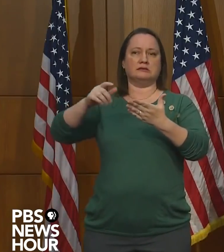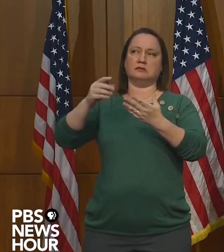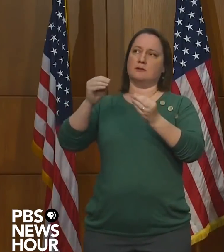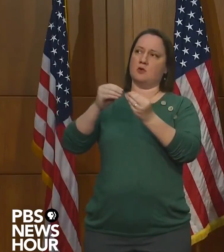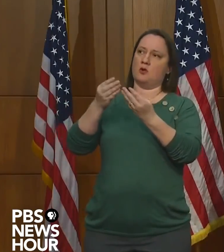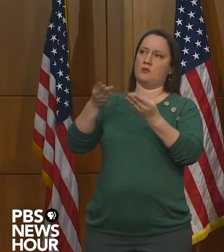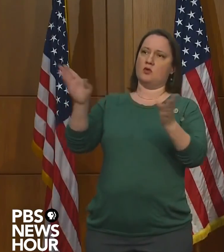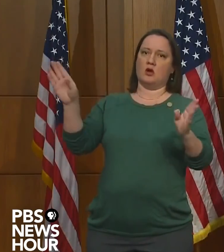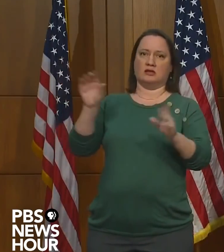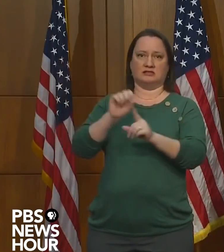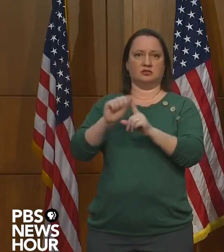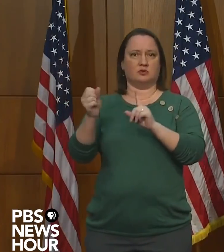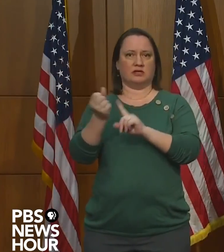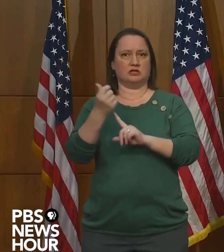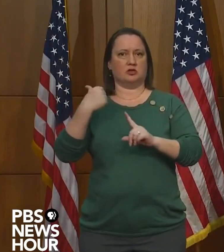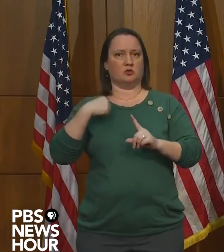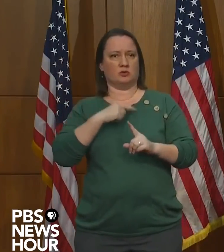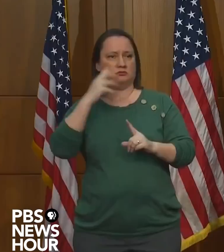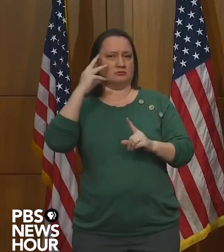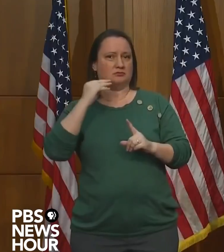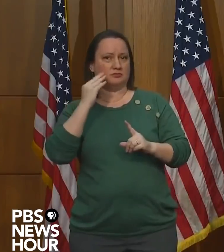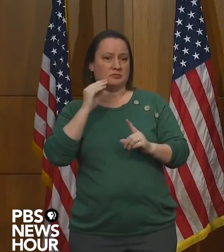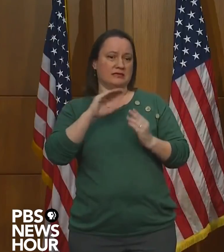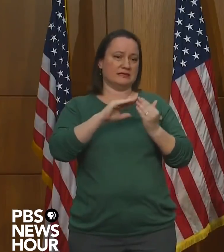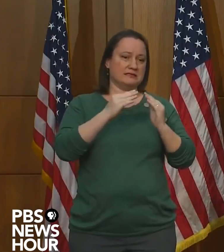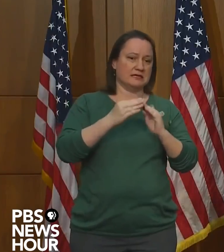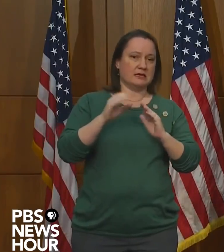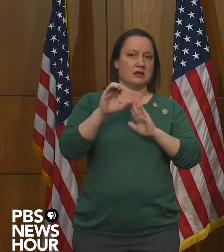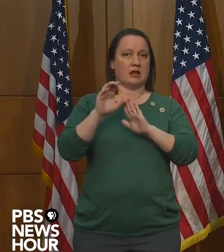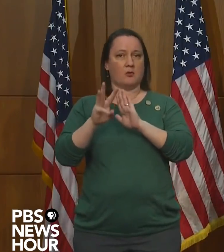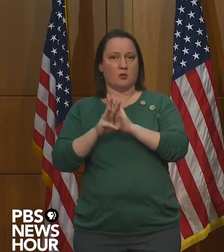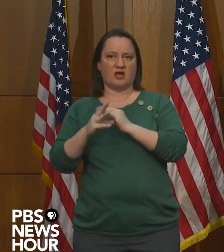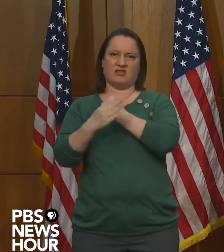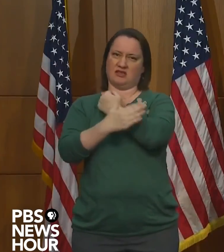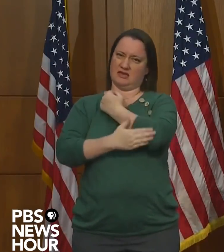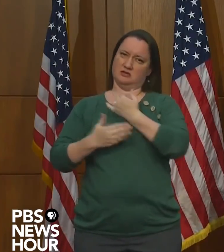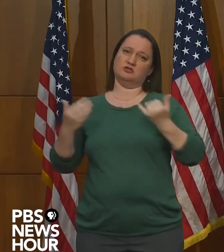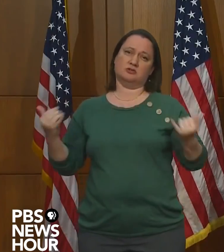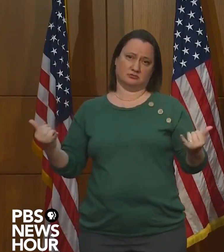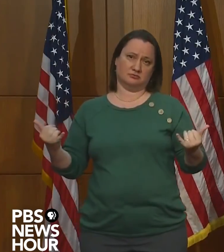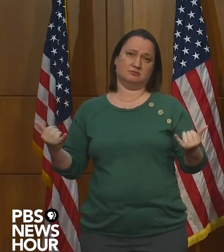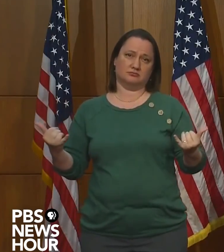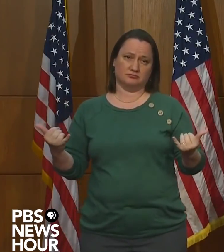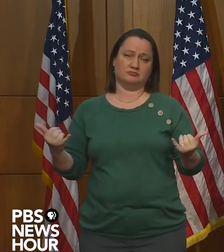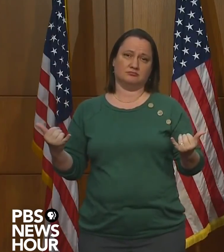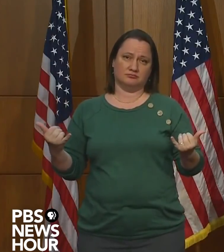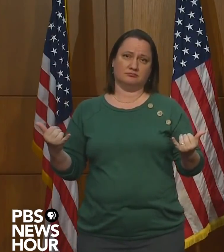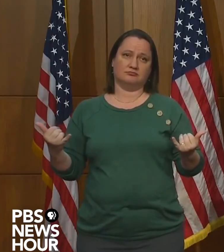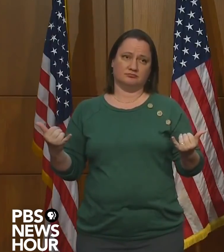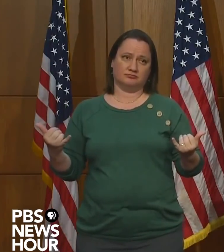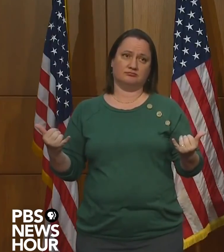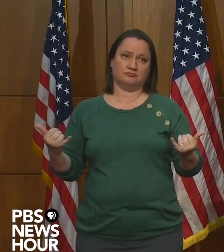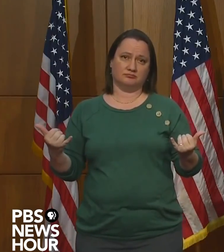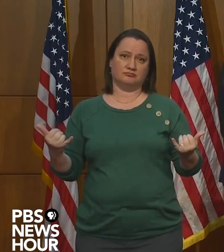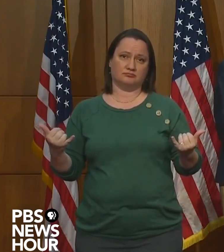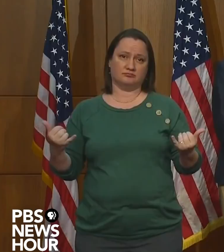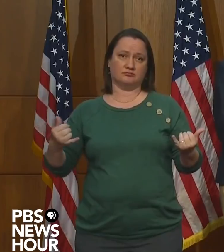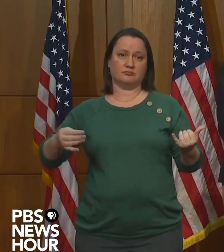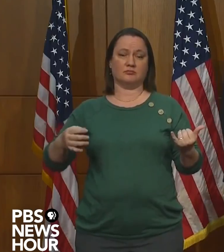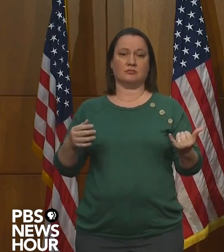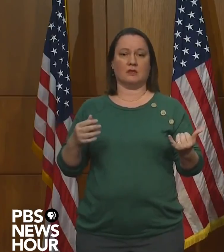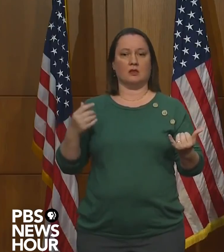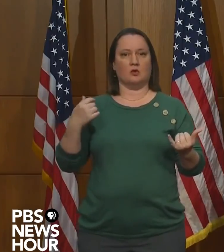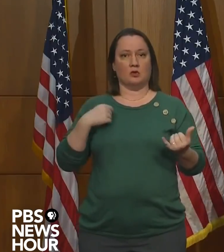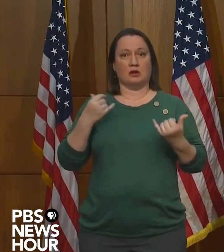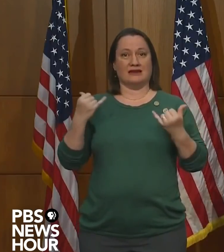we find ourselves in as a city, a commonwealth, and as a nation in this moment. We are having overdue and necessary but difficult